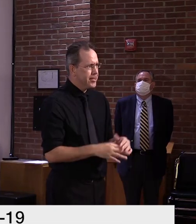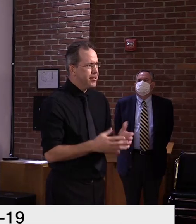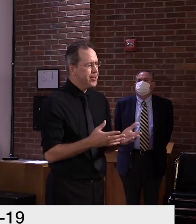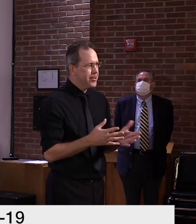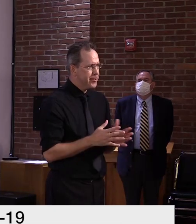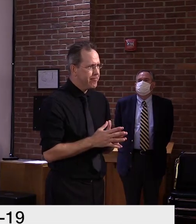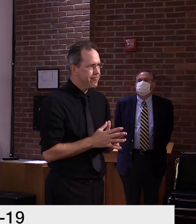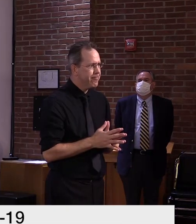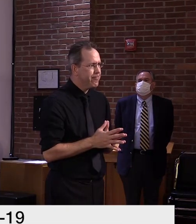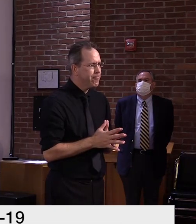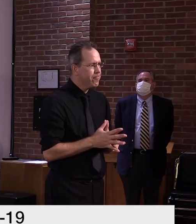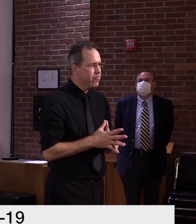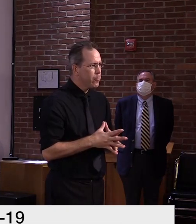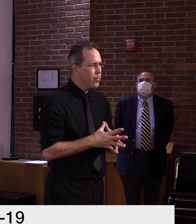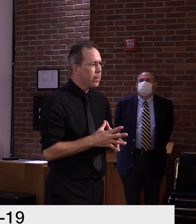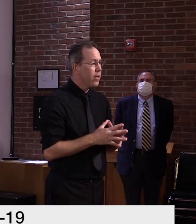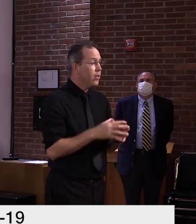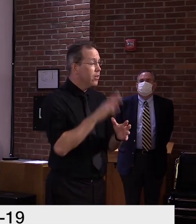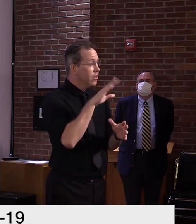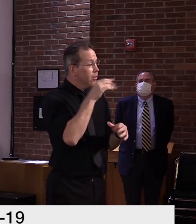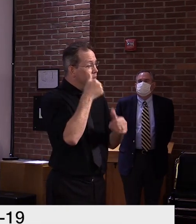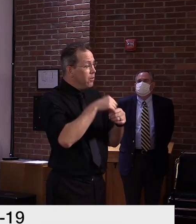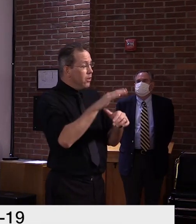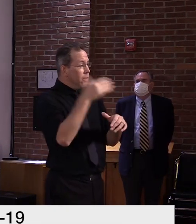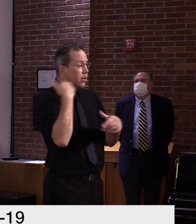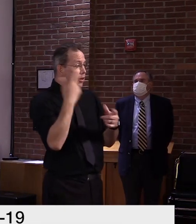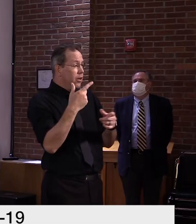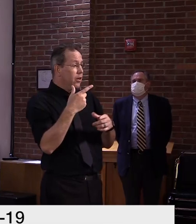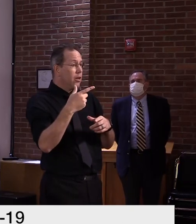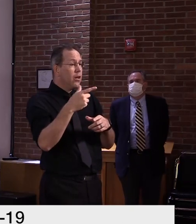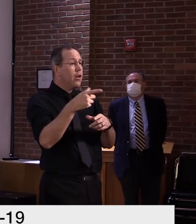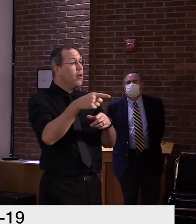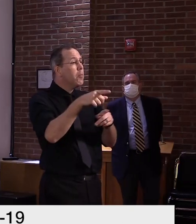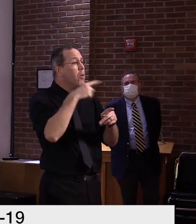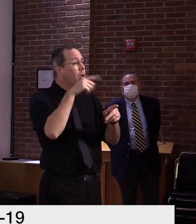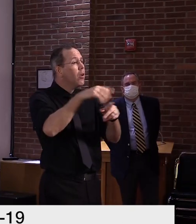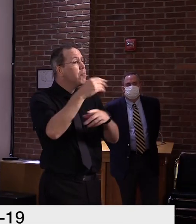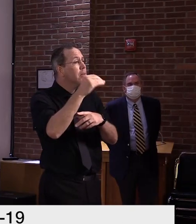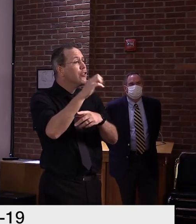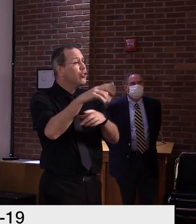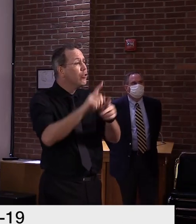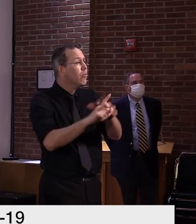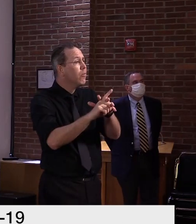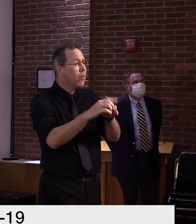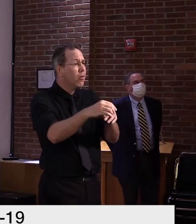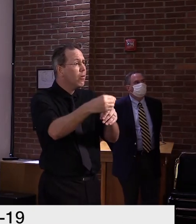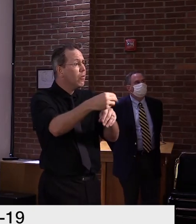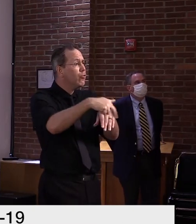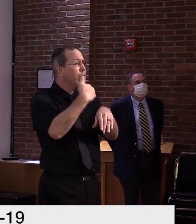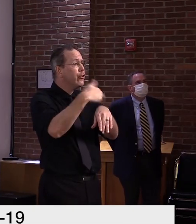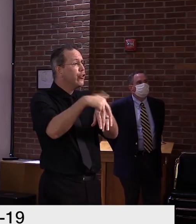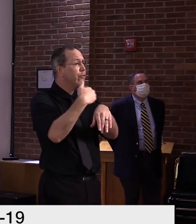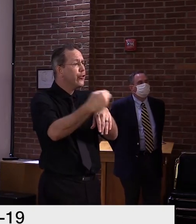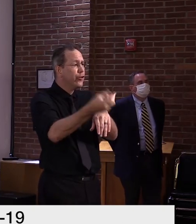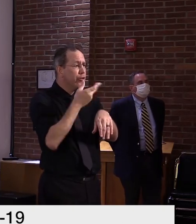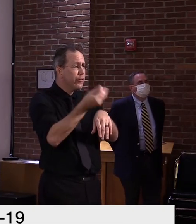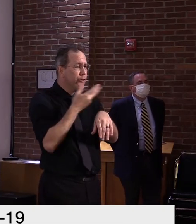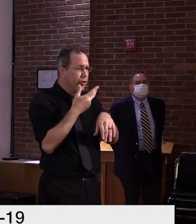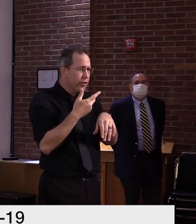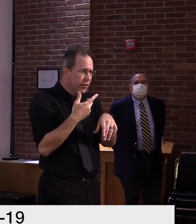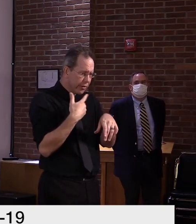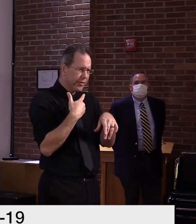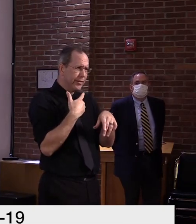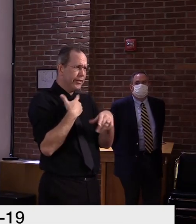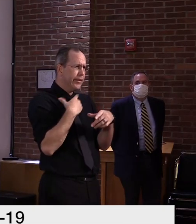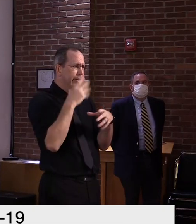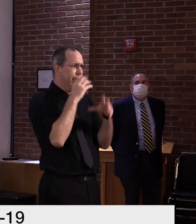sample size at this point in time, so it's very hard for me to generalize 100% across all 59. All I